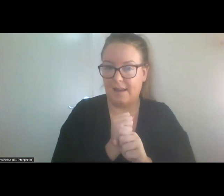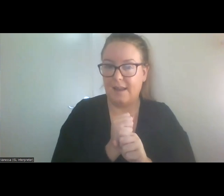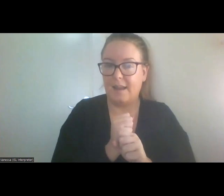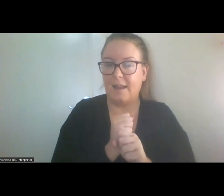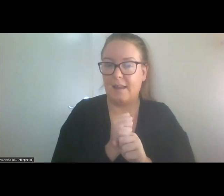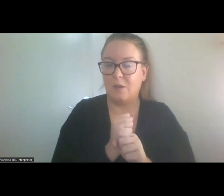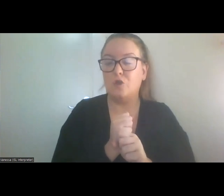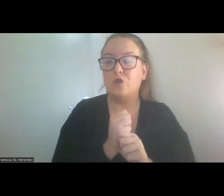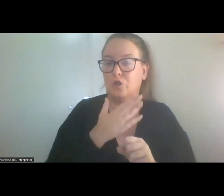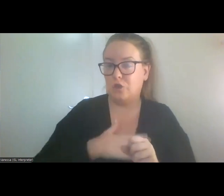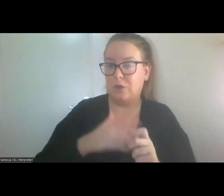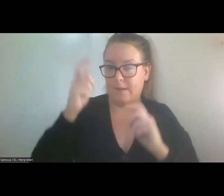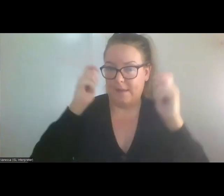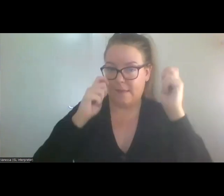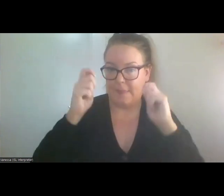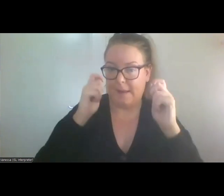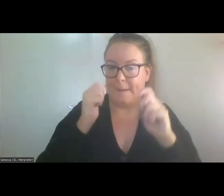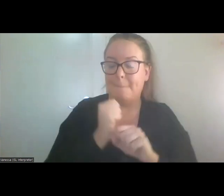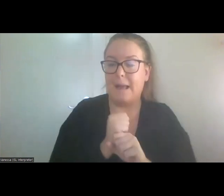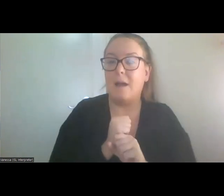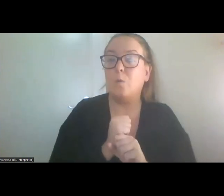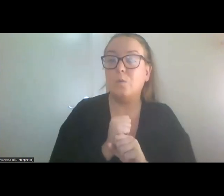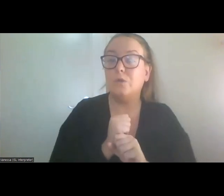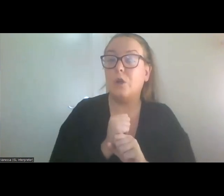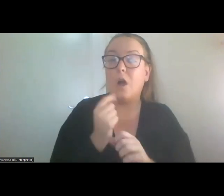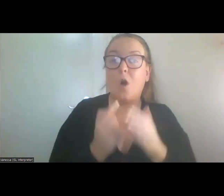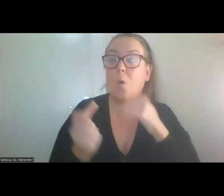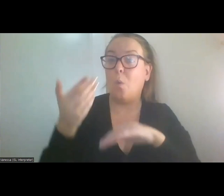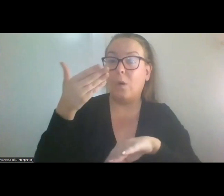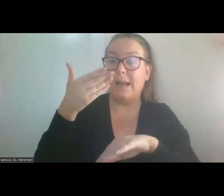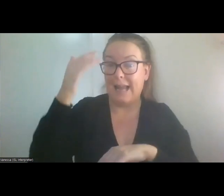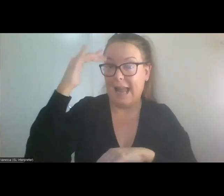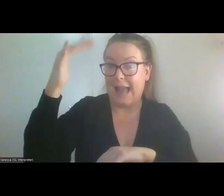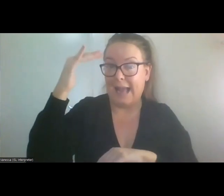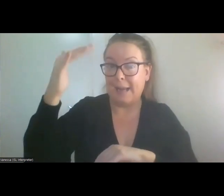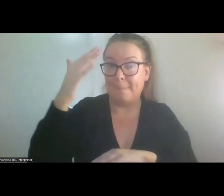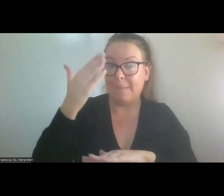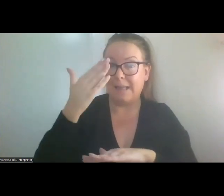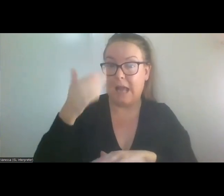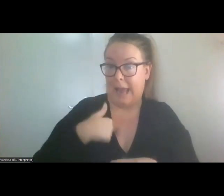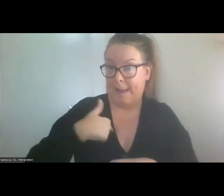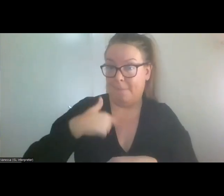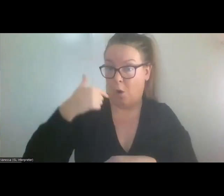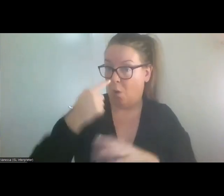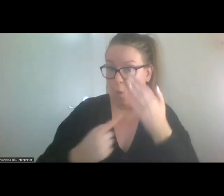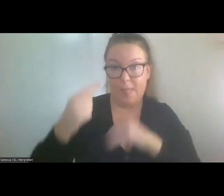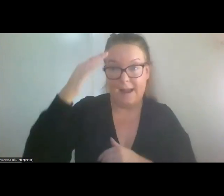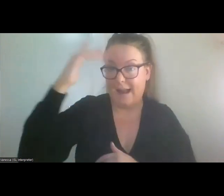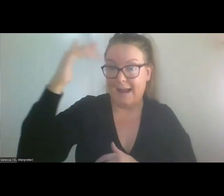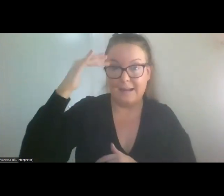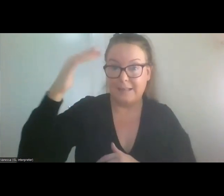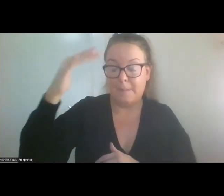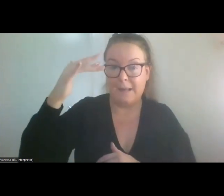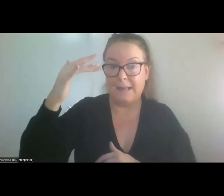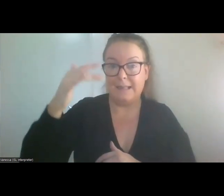to an early career academic who had partnered with